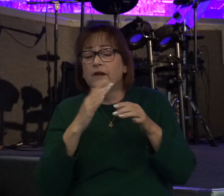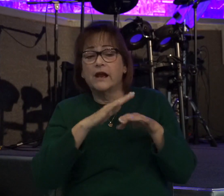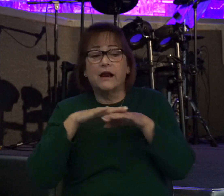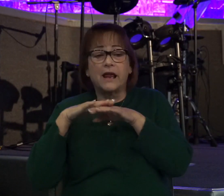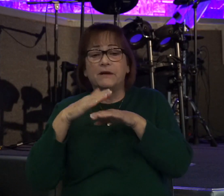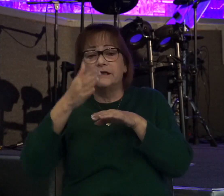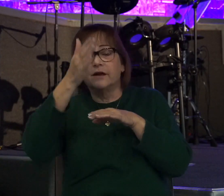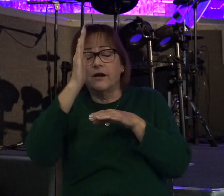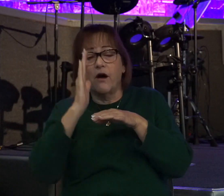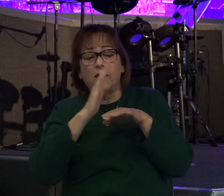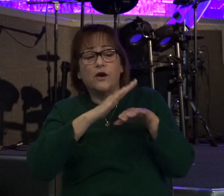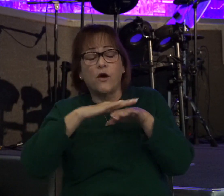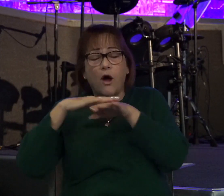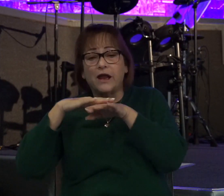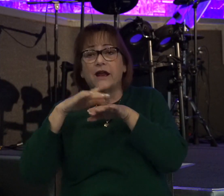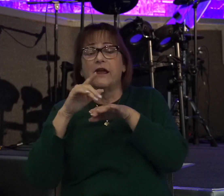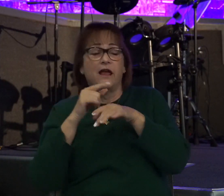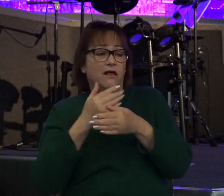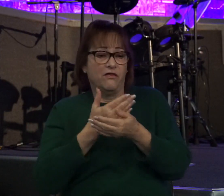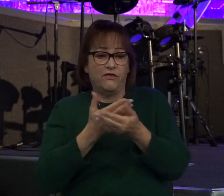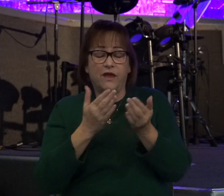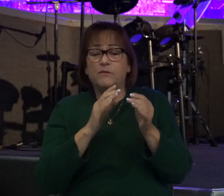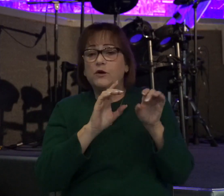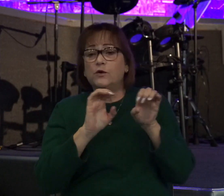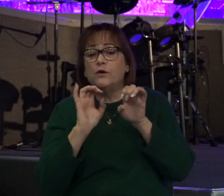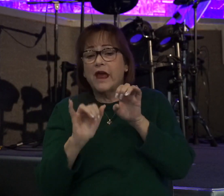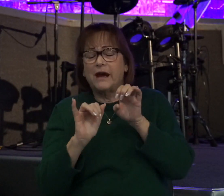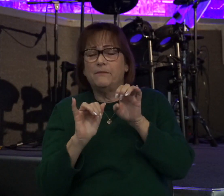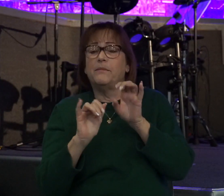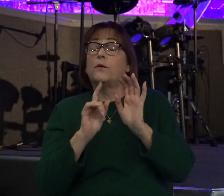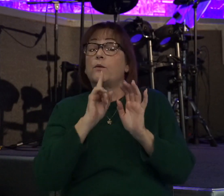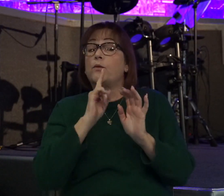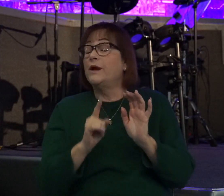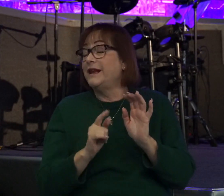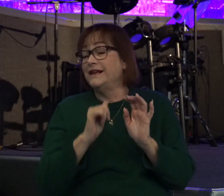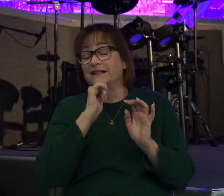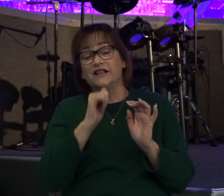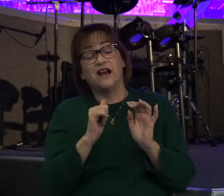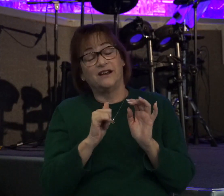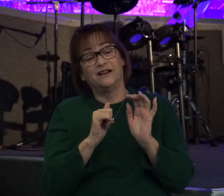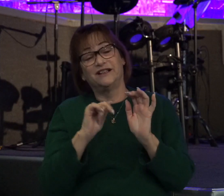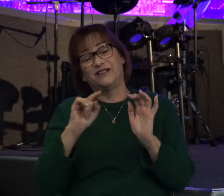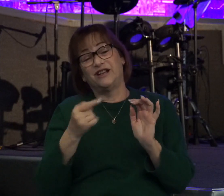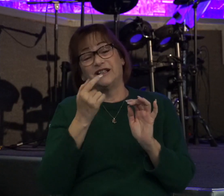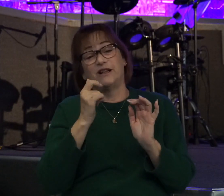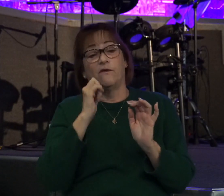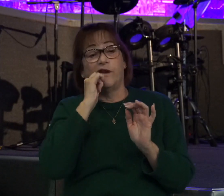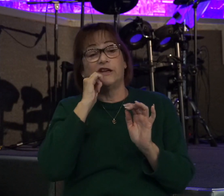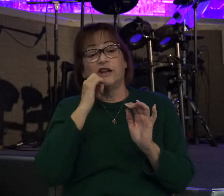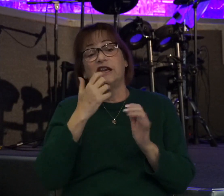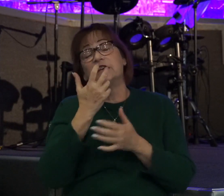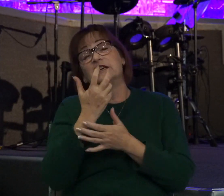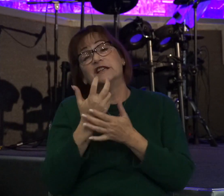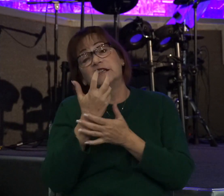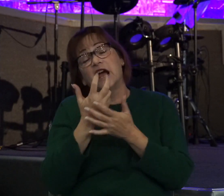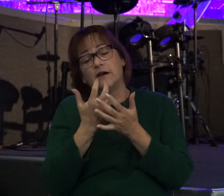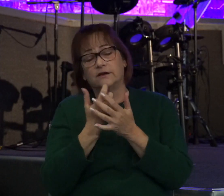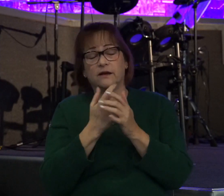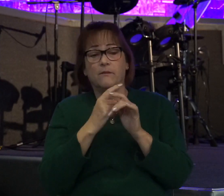God calling them to do it. When in all reality, it's nothing more than their fleshly desires. But why do people